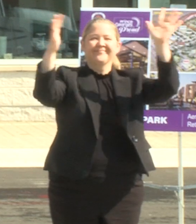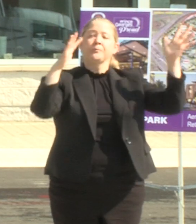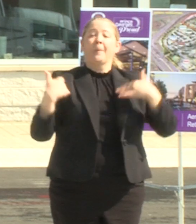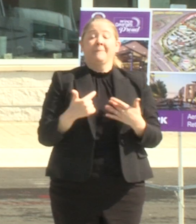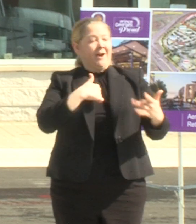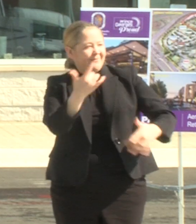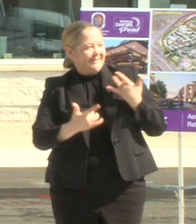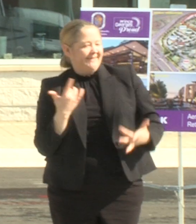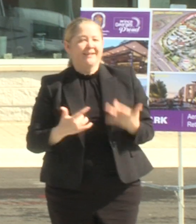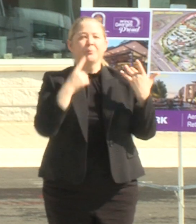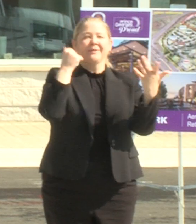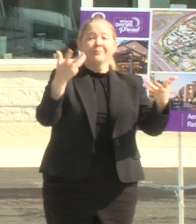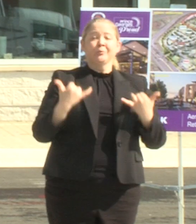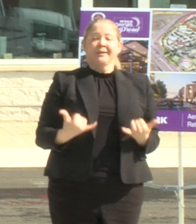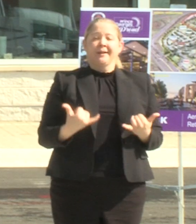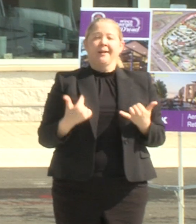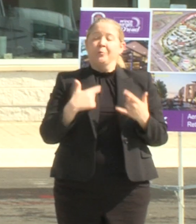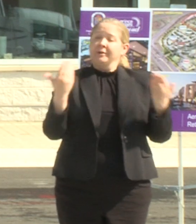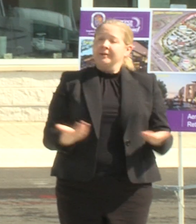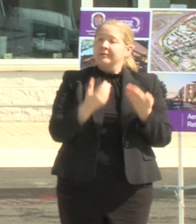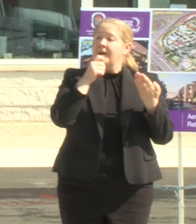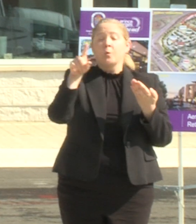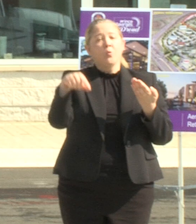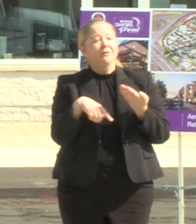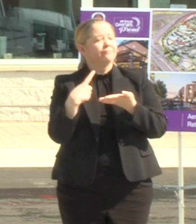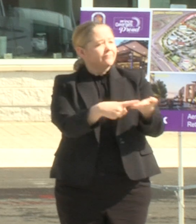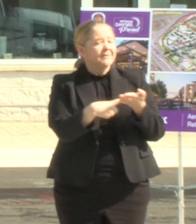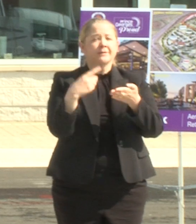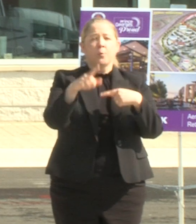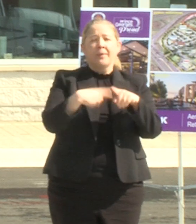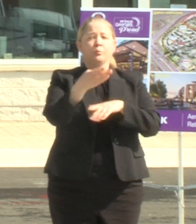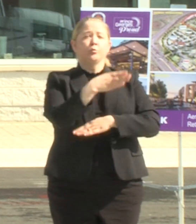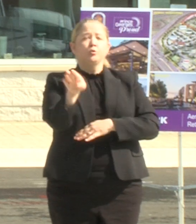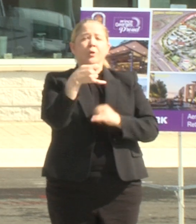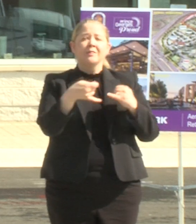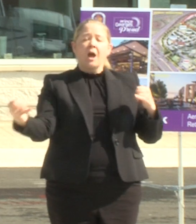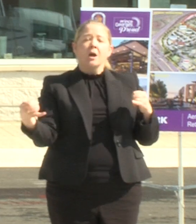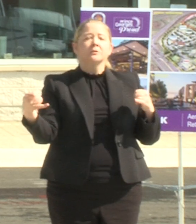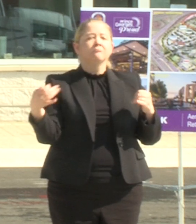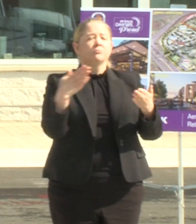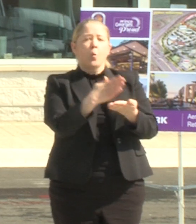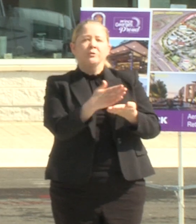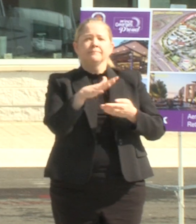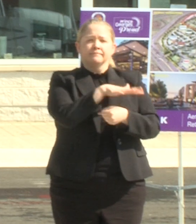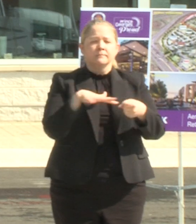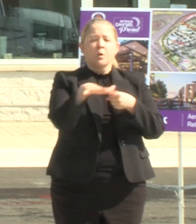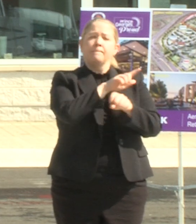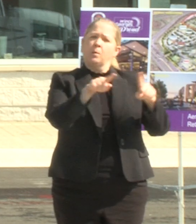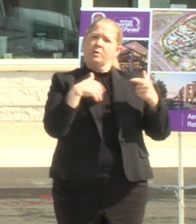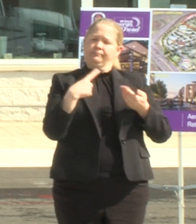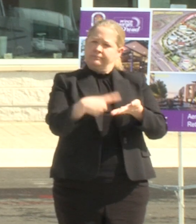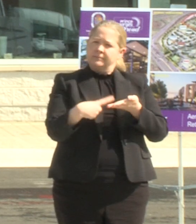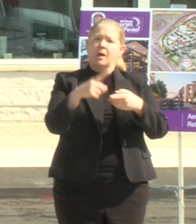I'm excited because today we're here to not only talk about the blue line quarter but I want to talk about the men and women